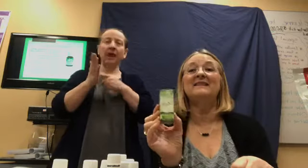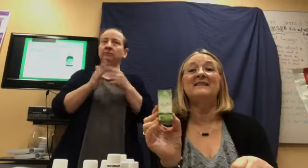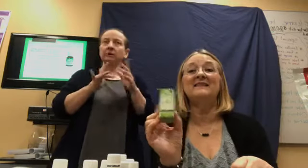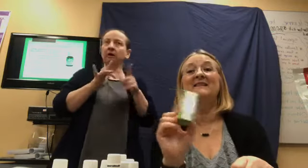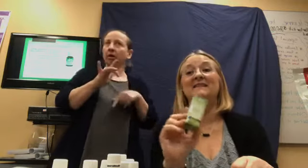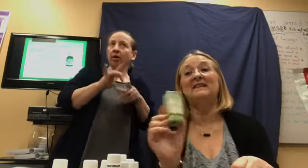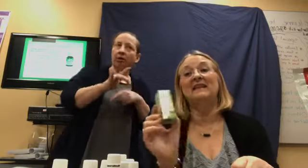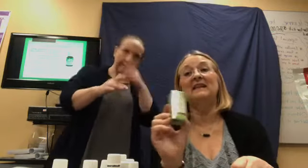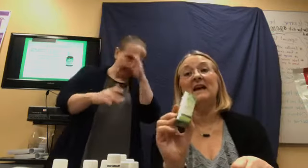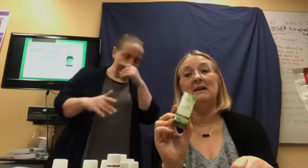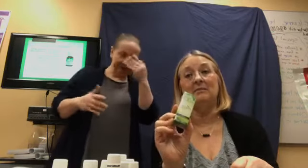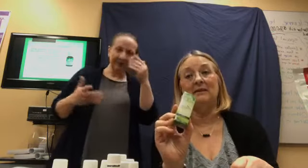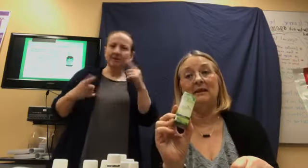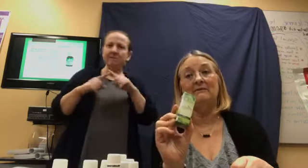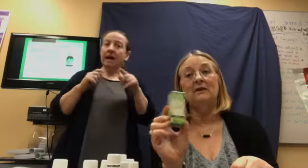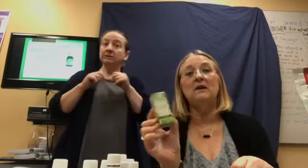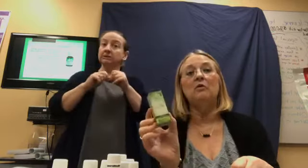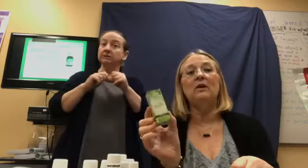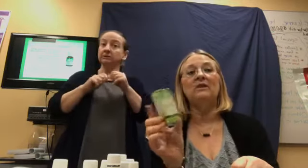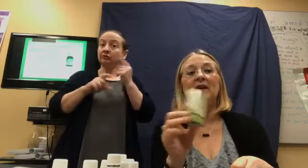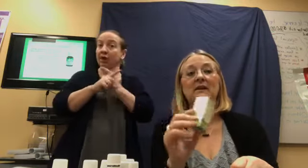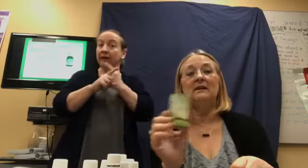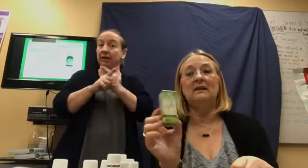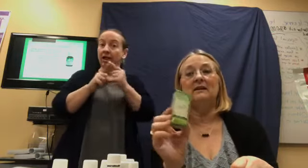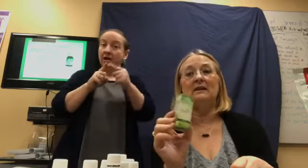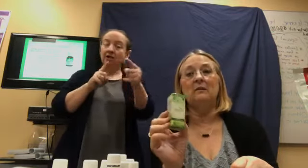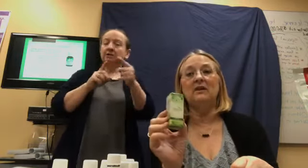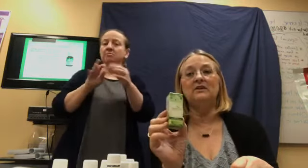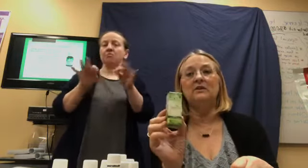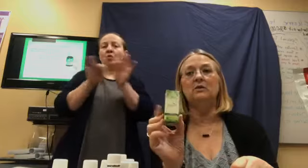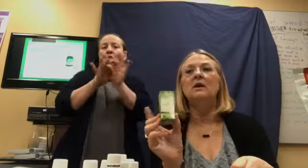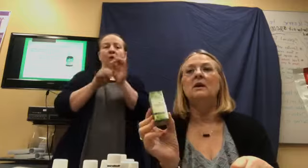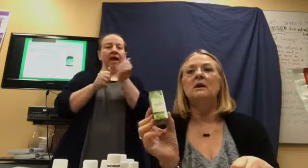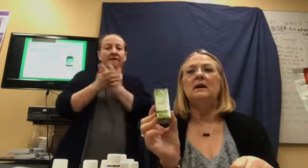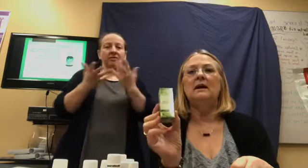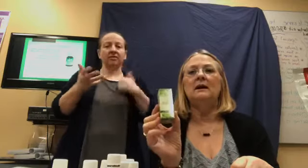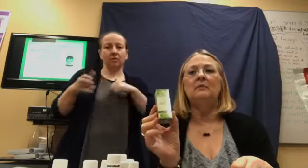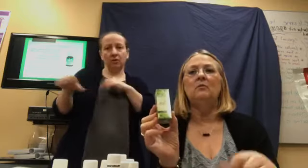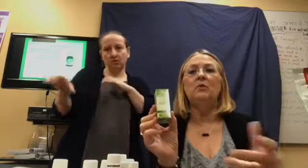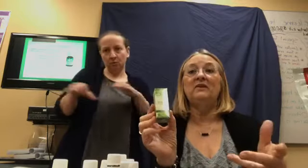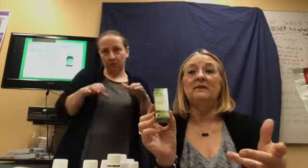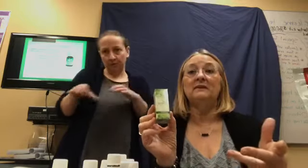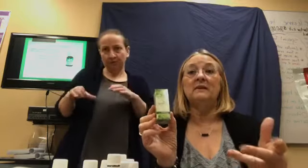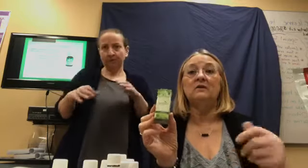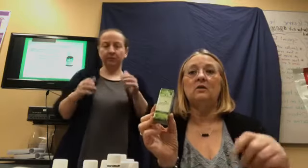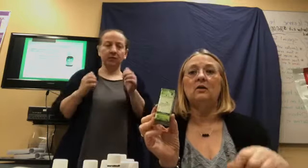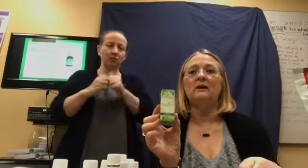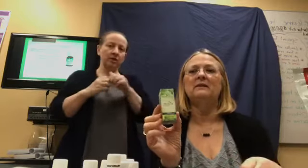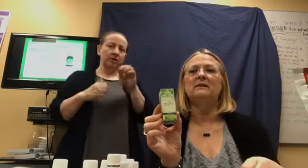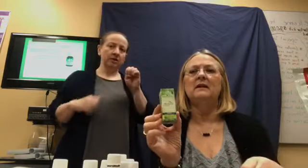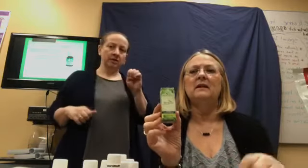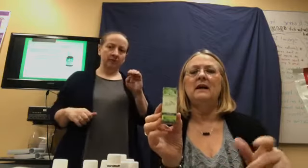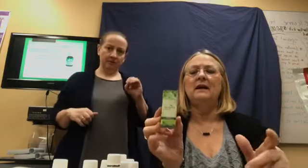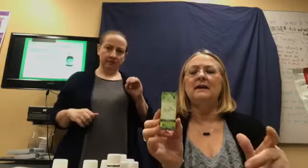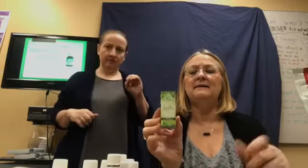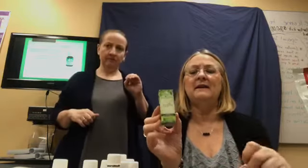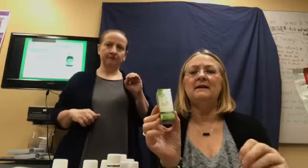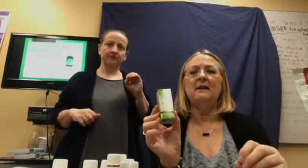consistency is the key, I believe, with anything that we do, um, with the essential oils. And, I say that